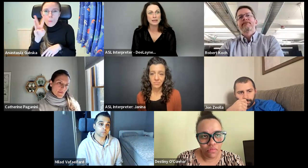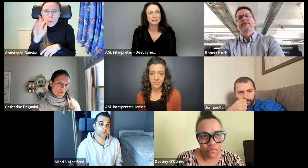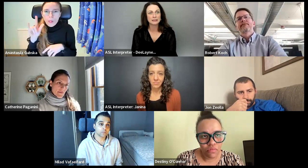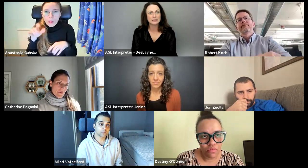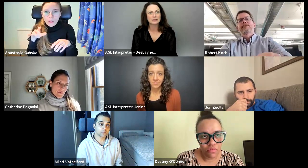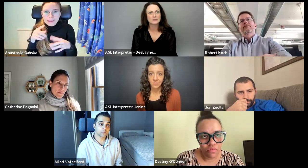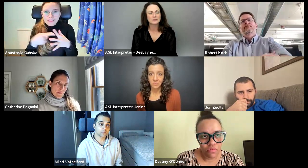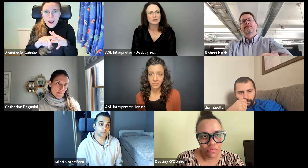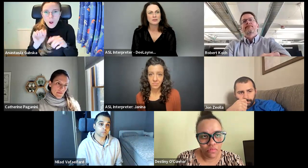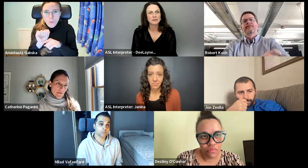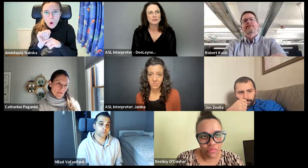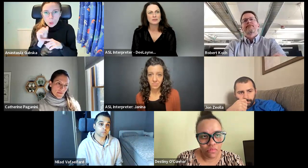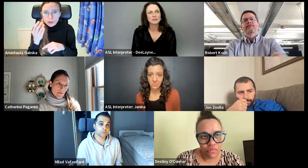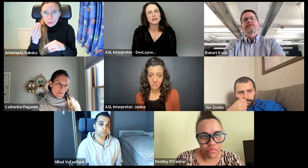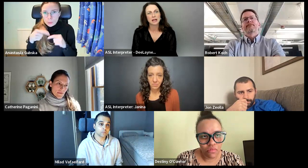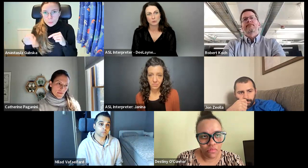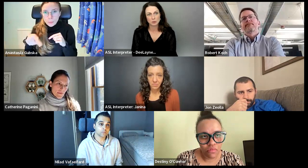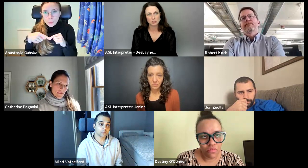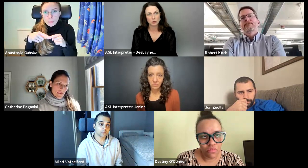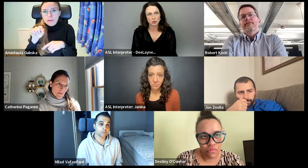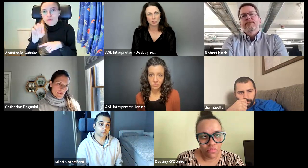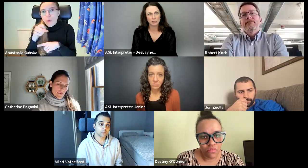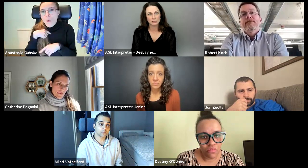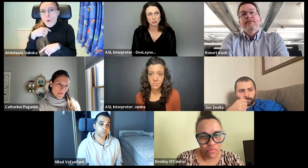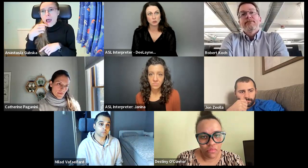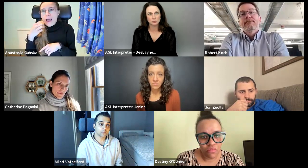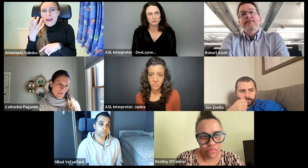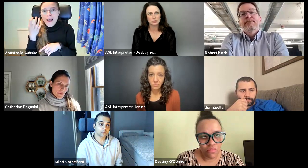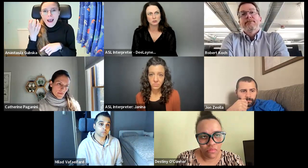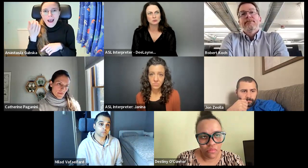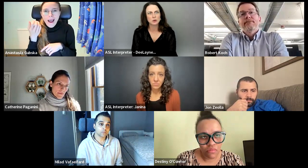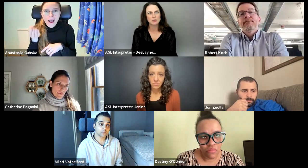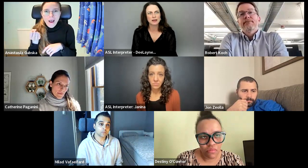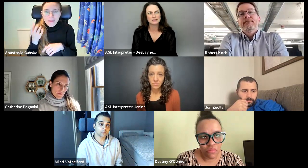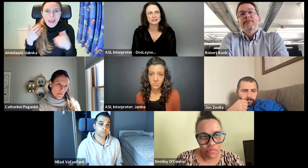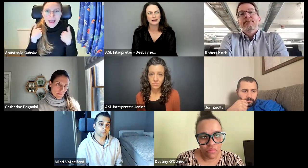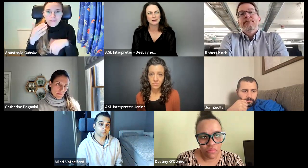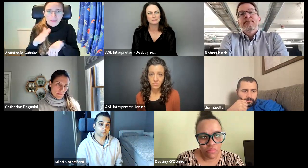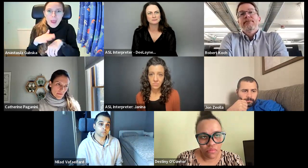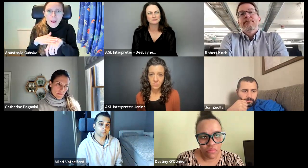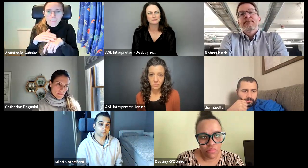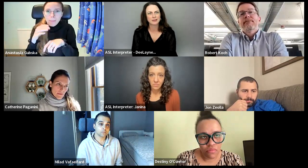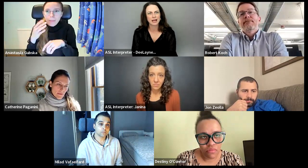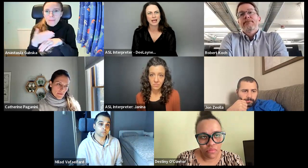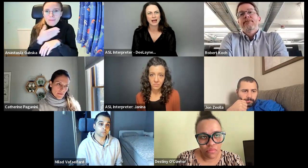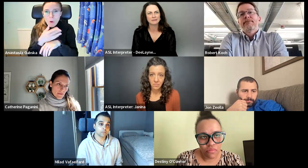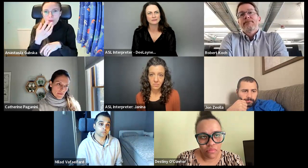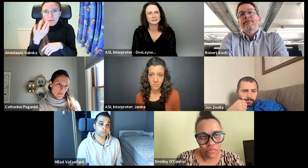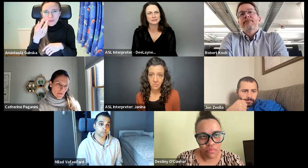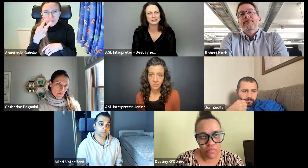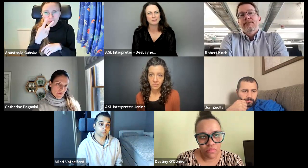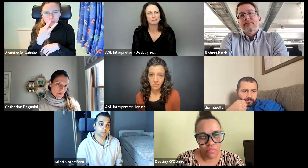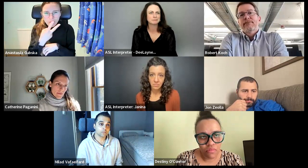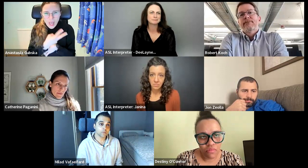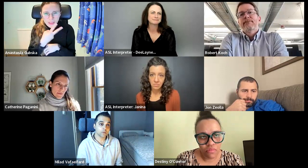hoping that I will start working soon, very soon, so that I have